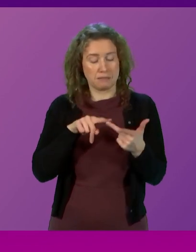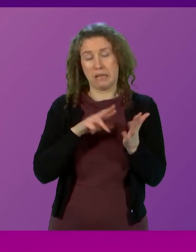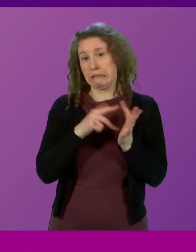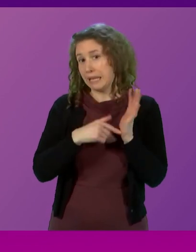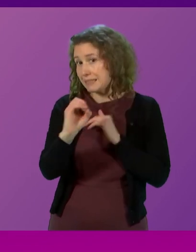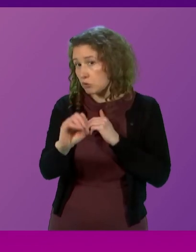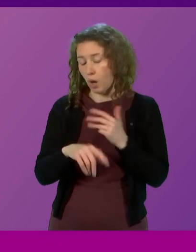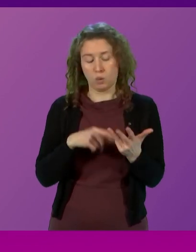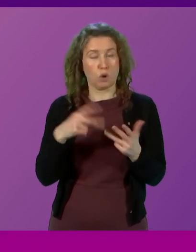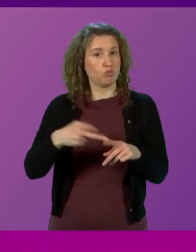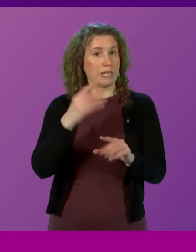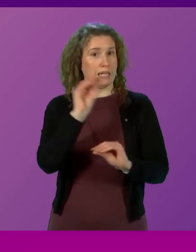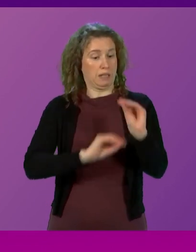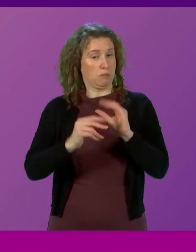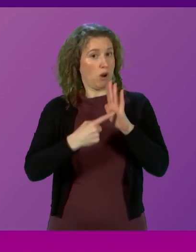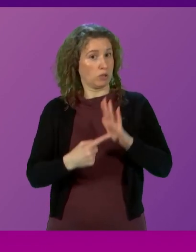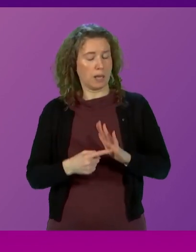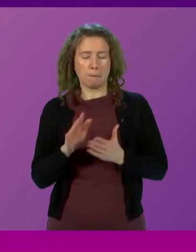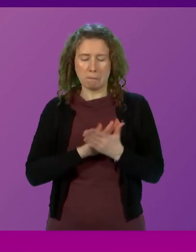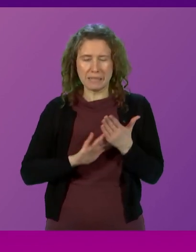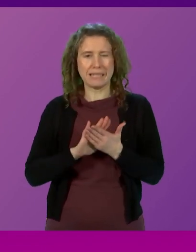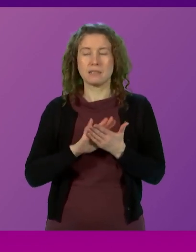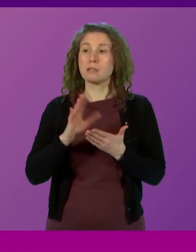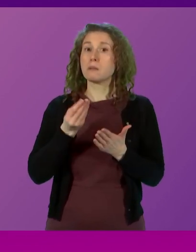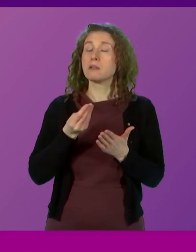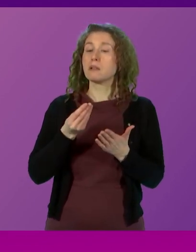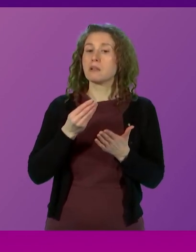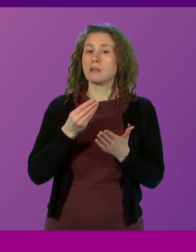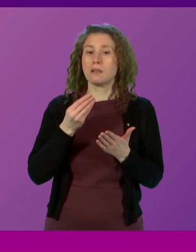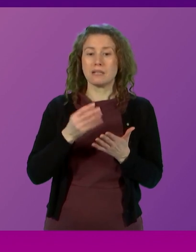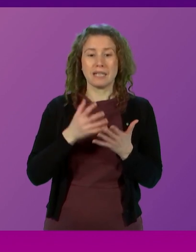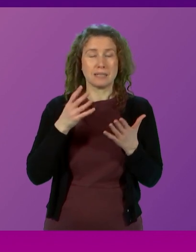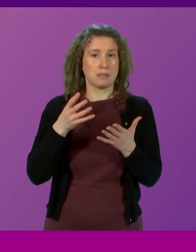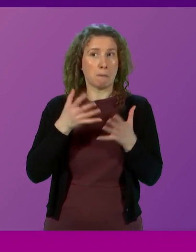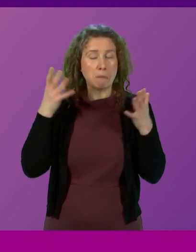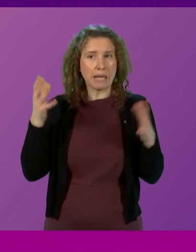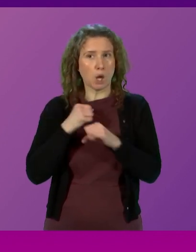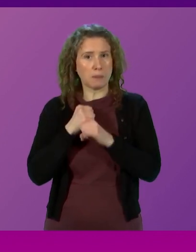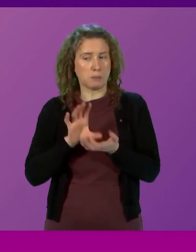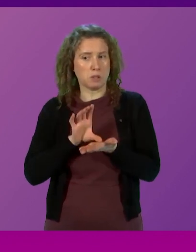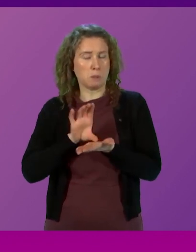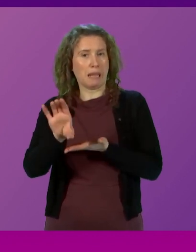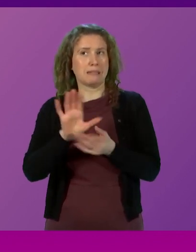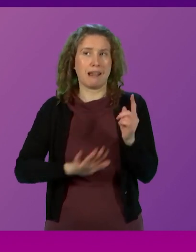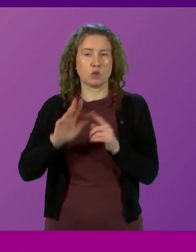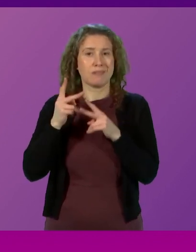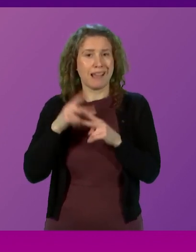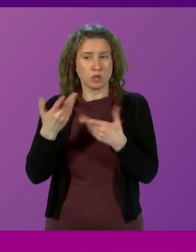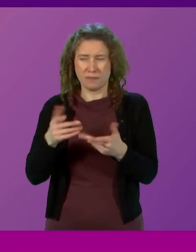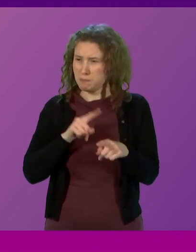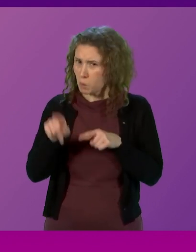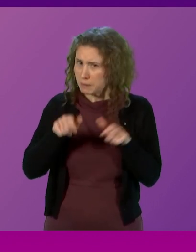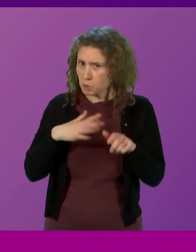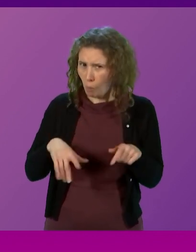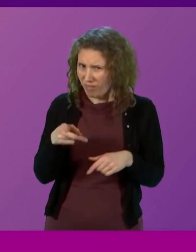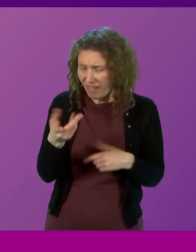reprioritisation which means withdrawing the huge spending commitment to the National Care Service, which very few stakeholders want at